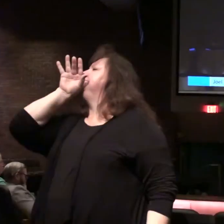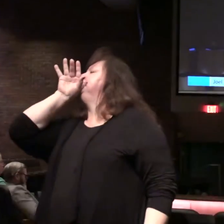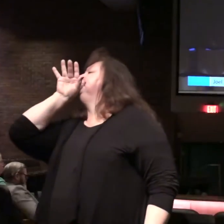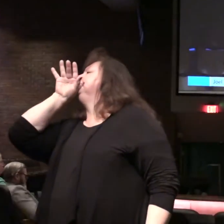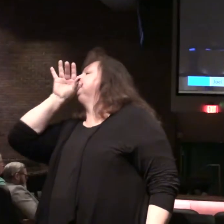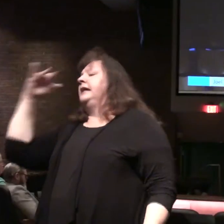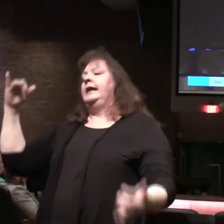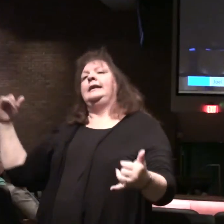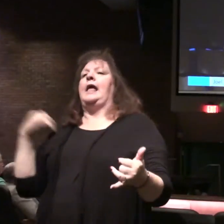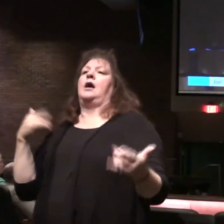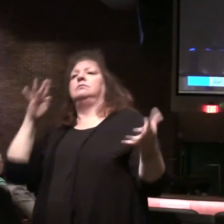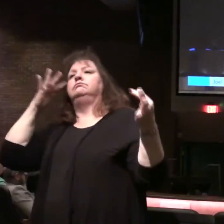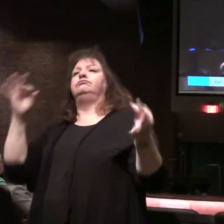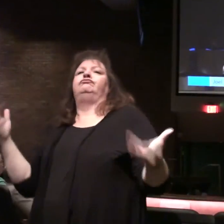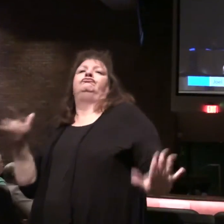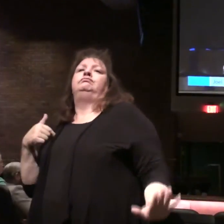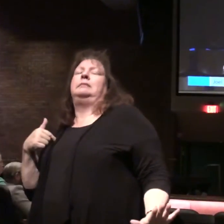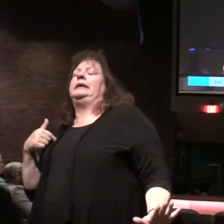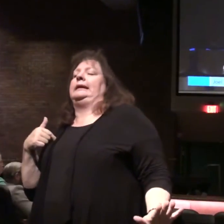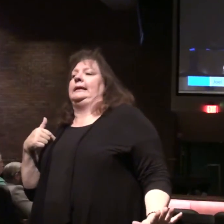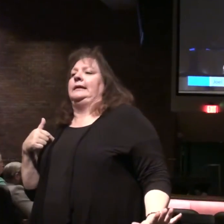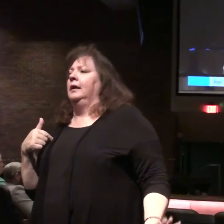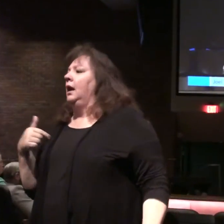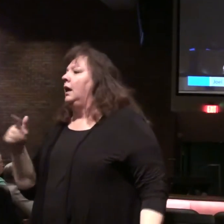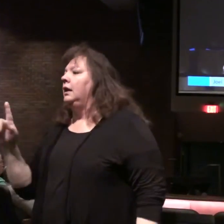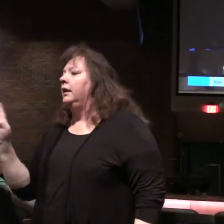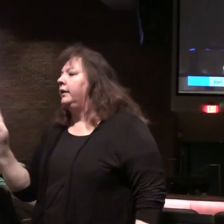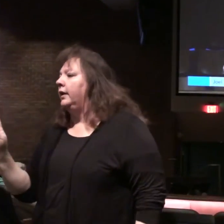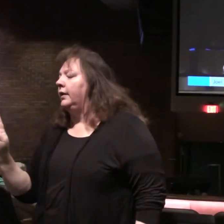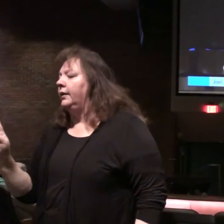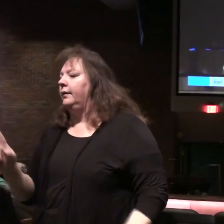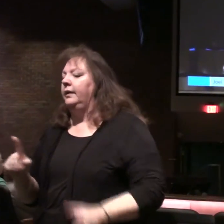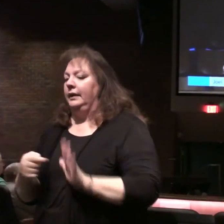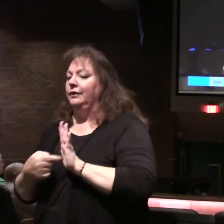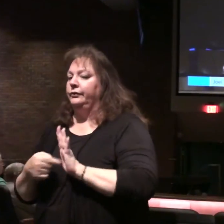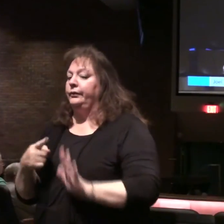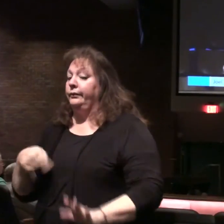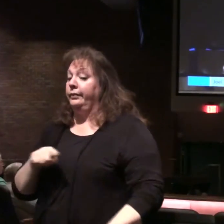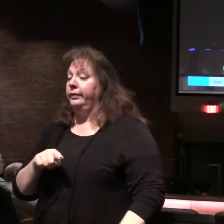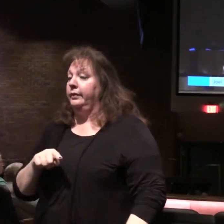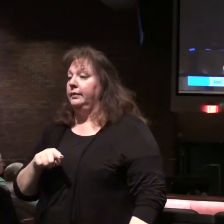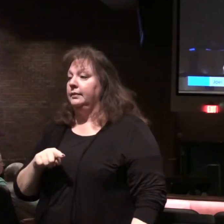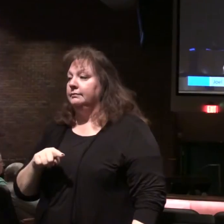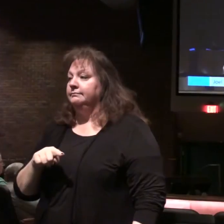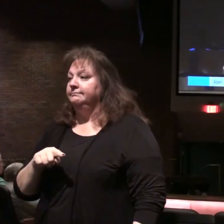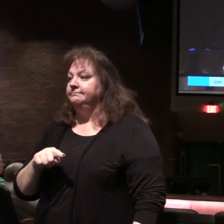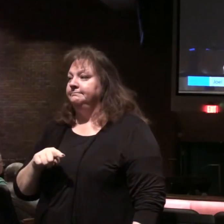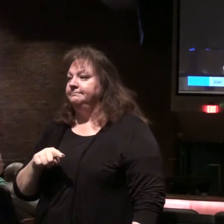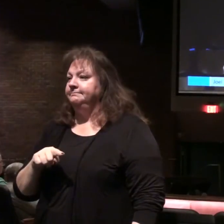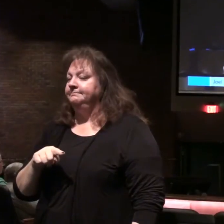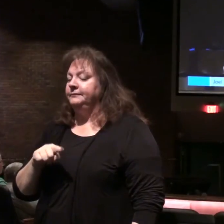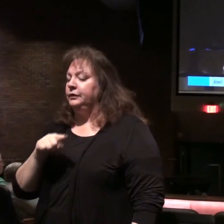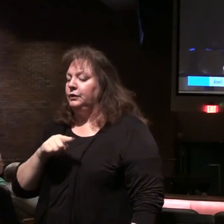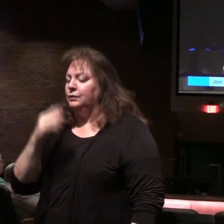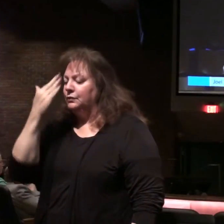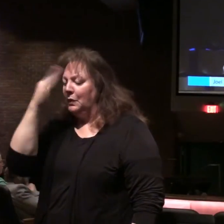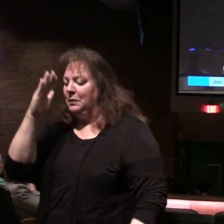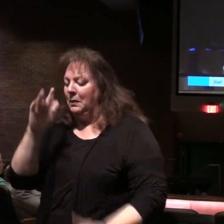think now that settles the matter. Often it just shows our lack of familiarity with the Bible.